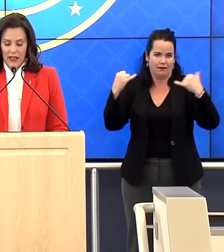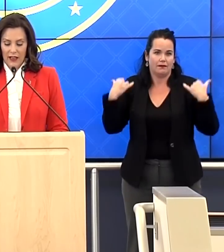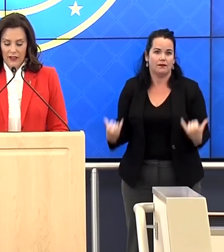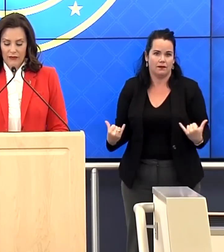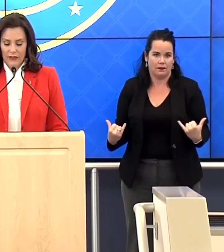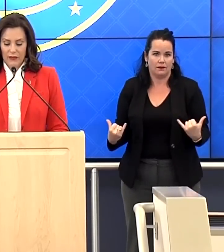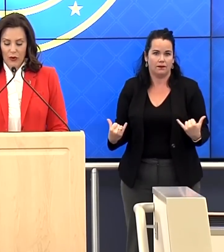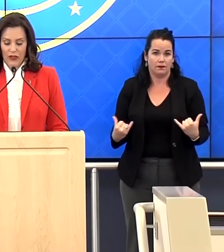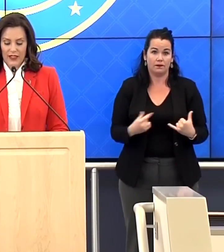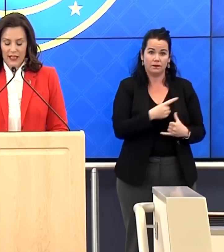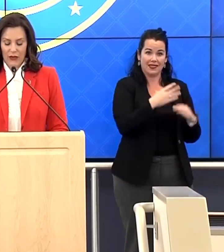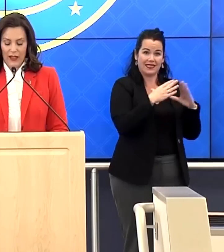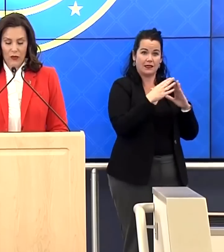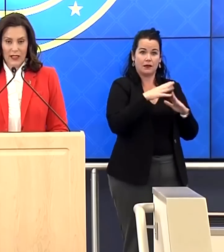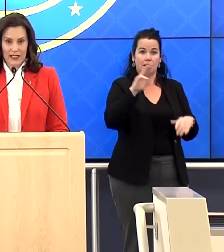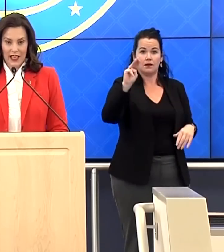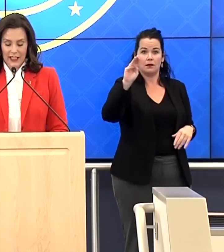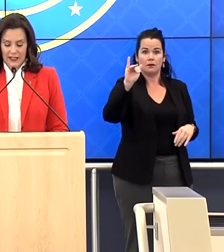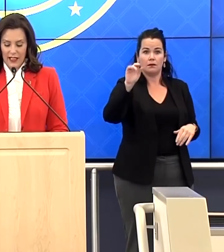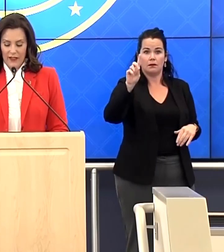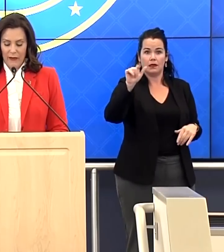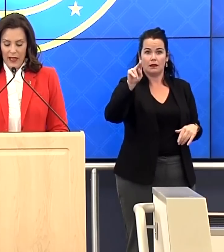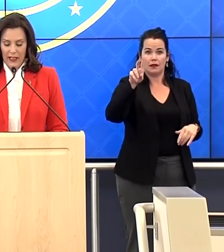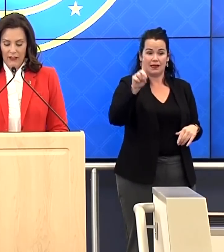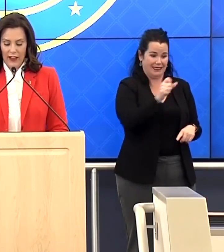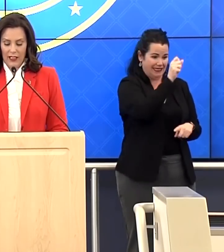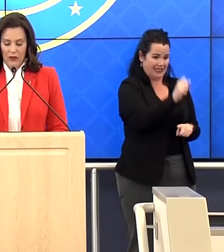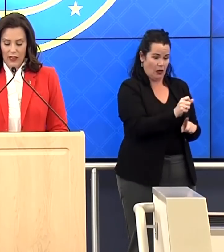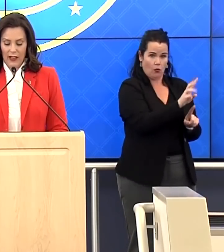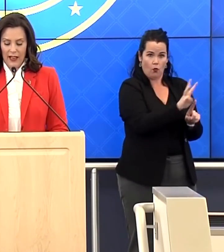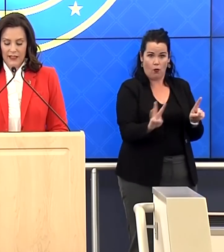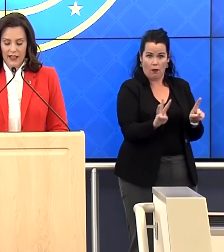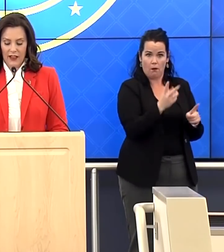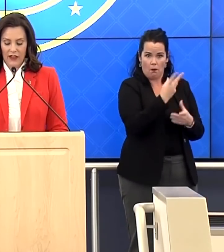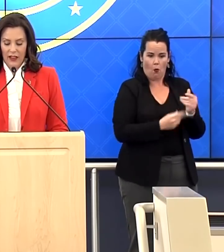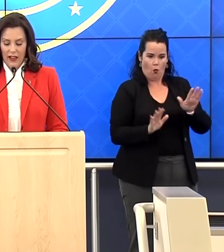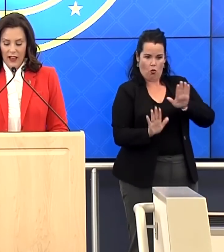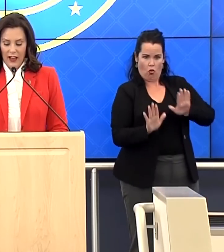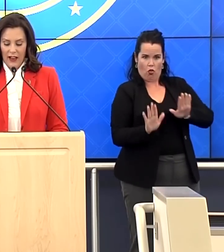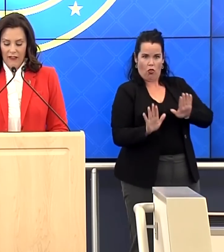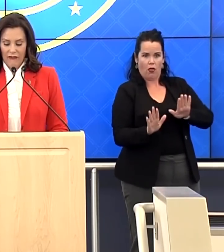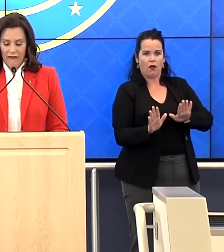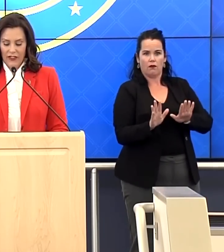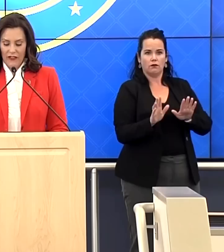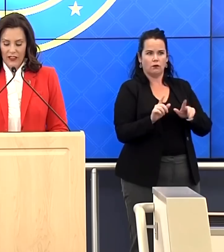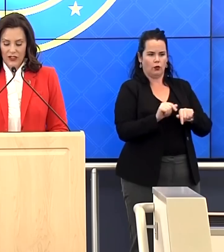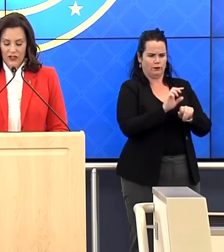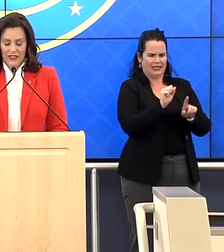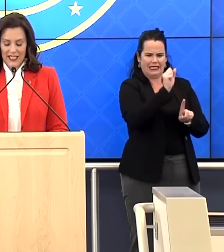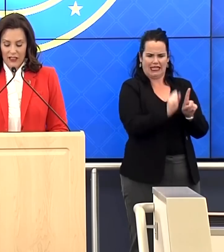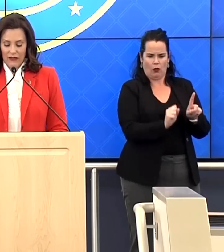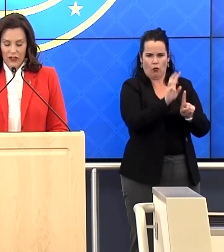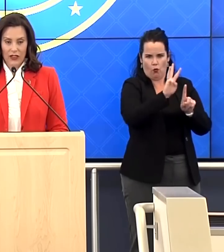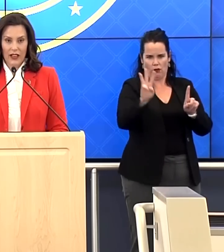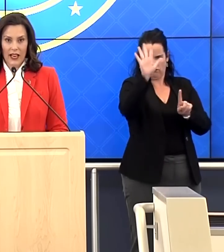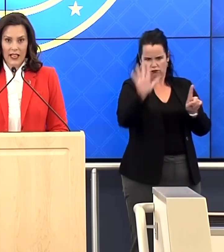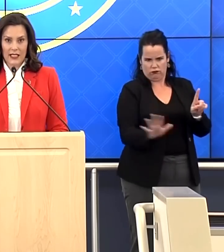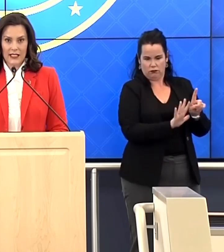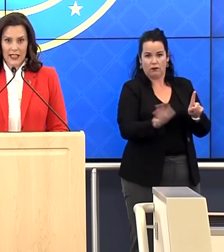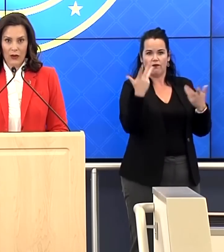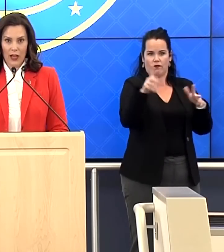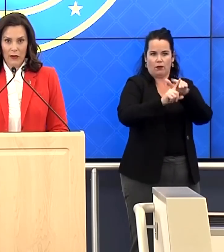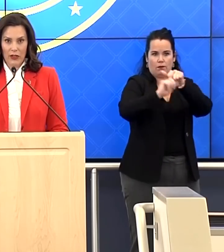and both the south and west sides have been evacuated as have the village of Sanford